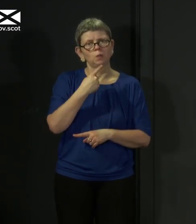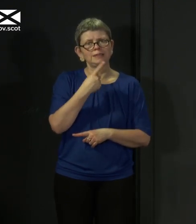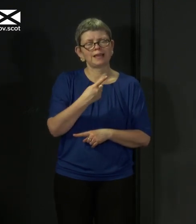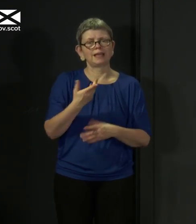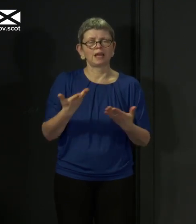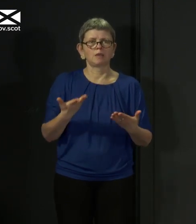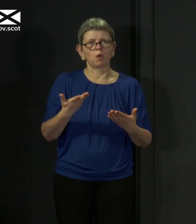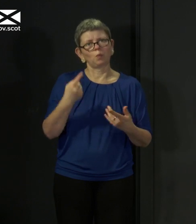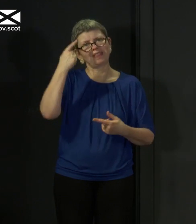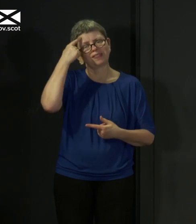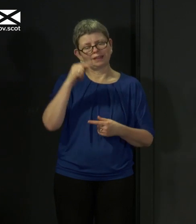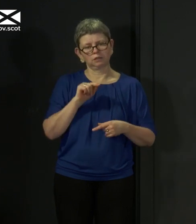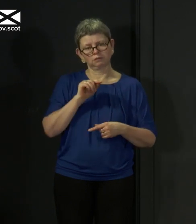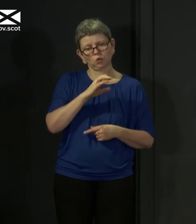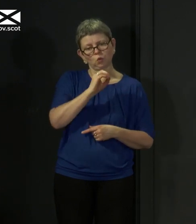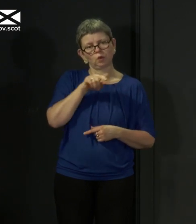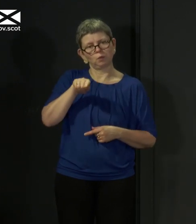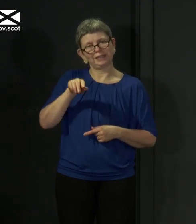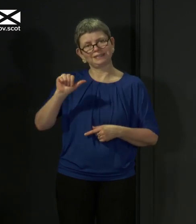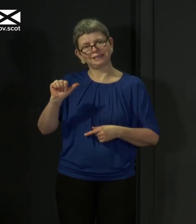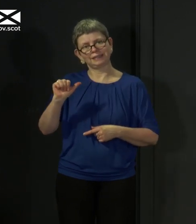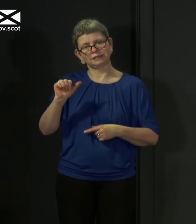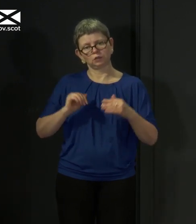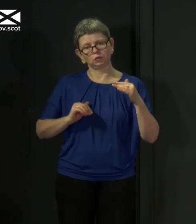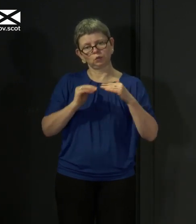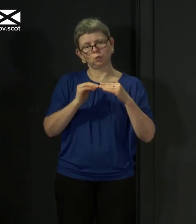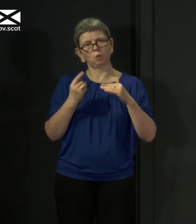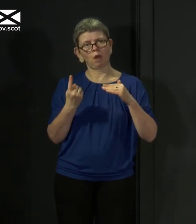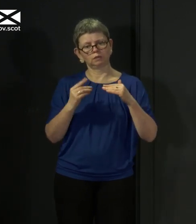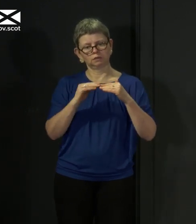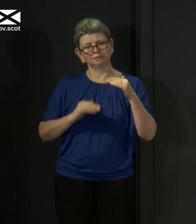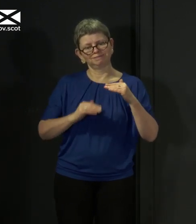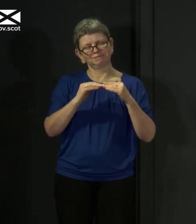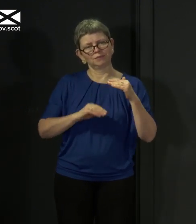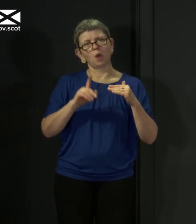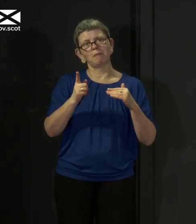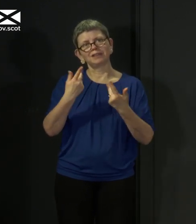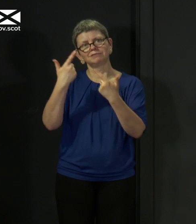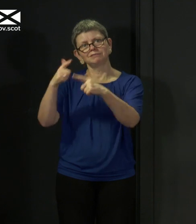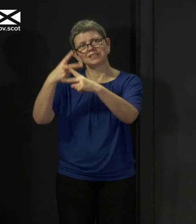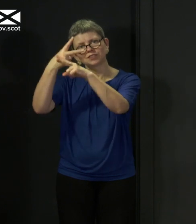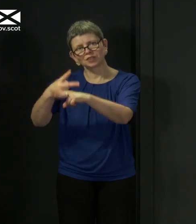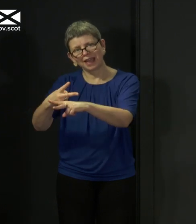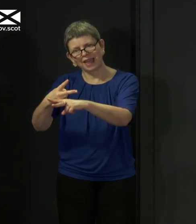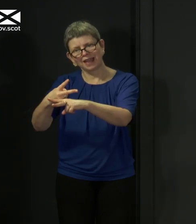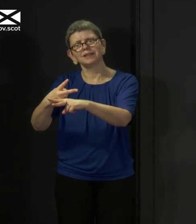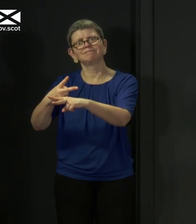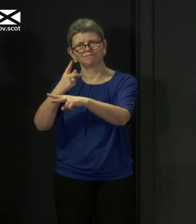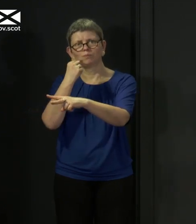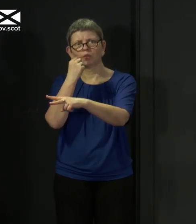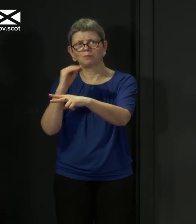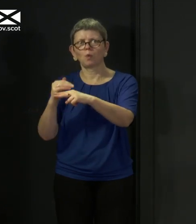between 0.6 and 1 in care homes, for example, it's still likely to be higher than that. But on the question about regional